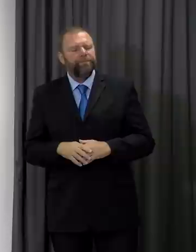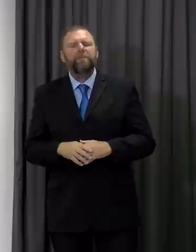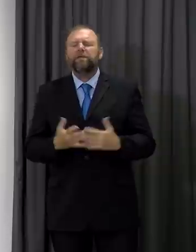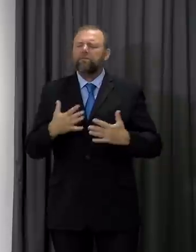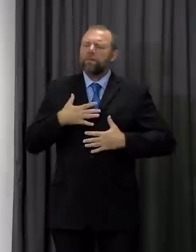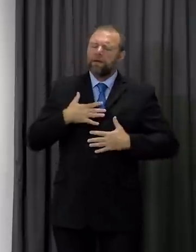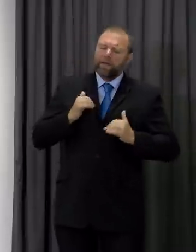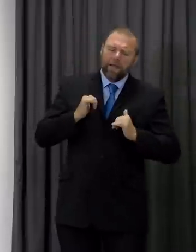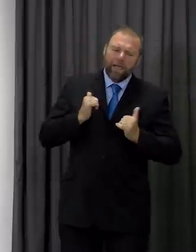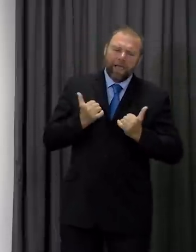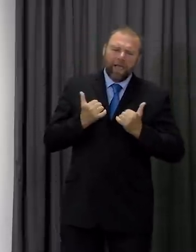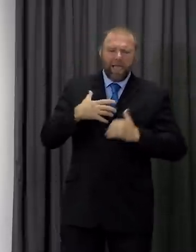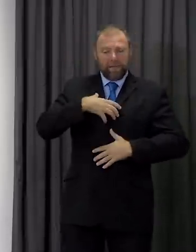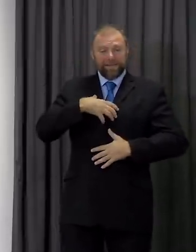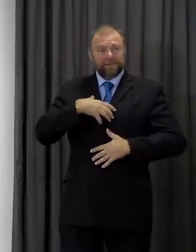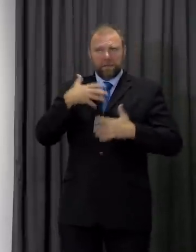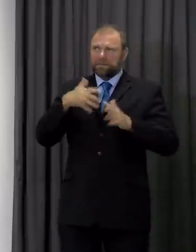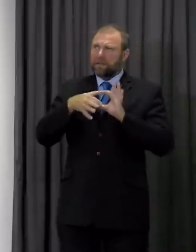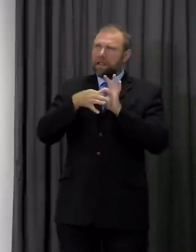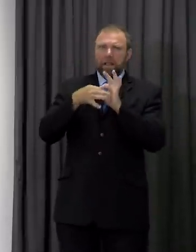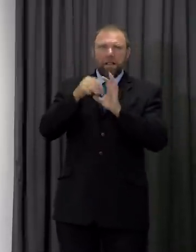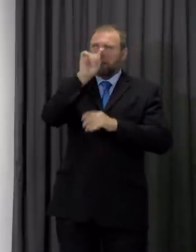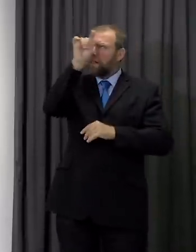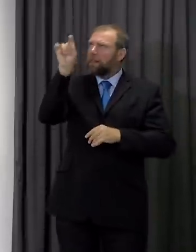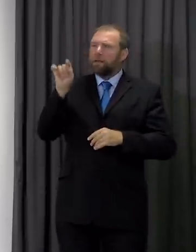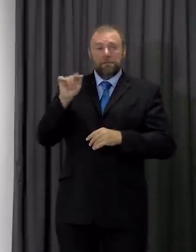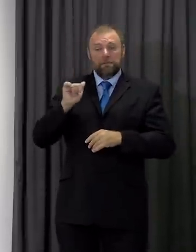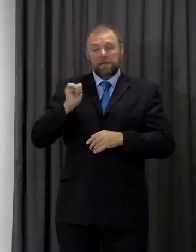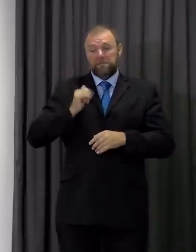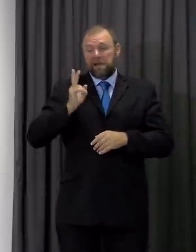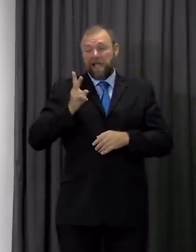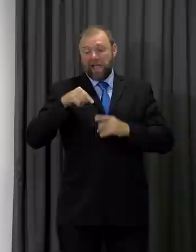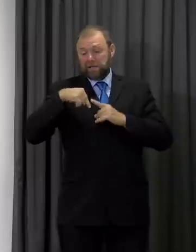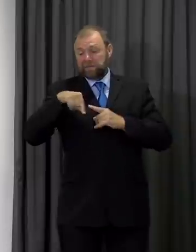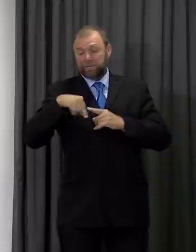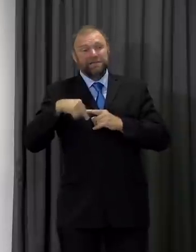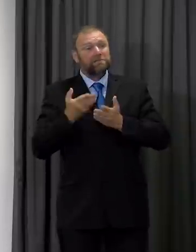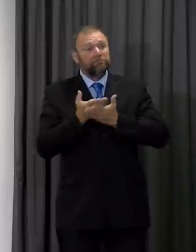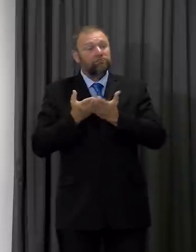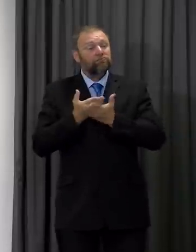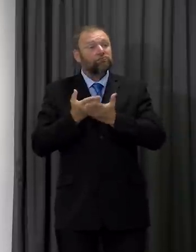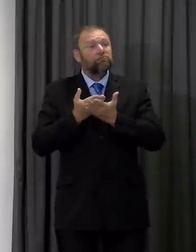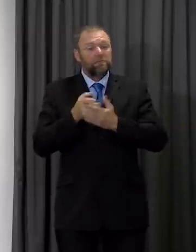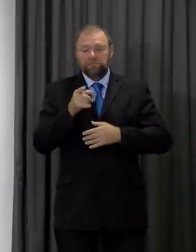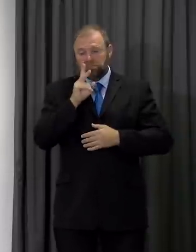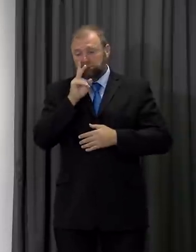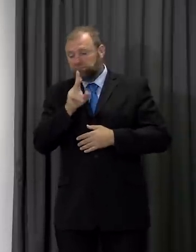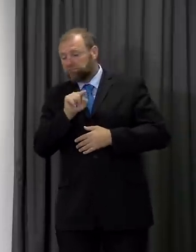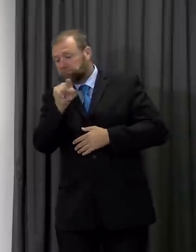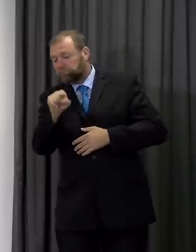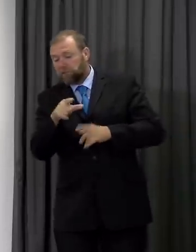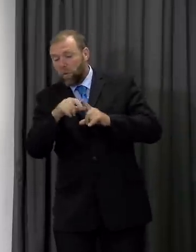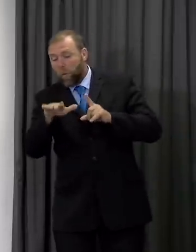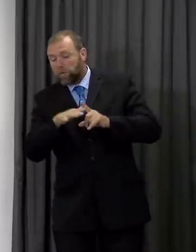continued talking with each other and we expect to have a conversation together again this week with our chief medical officers looking ahead to the autumn and the winter